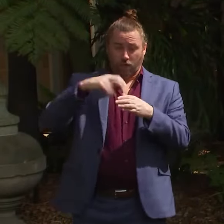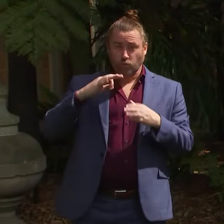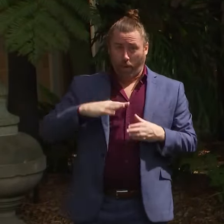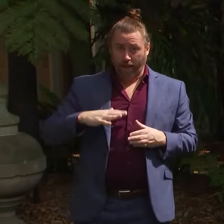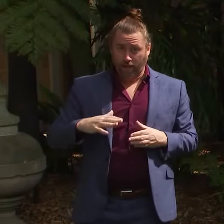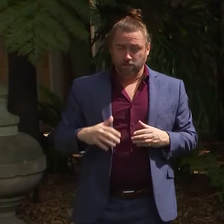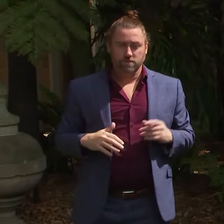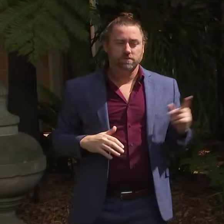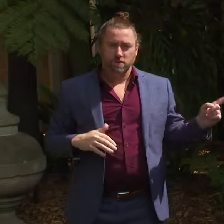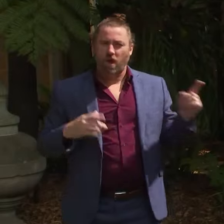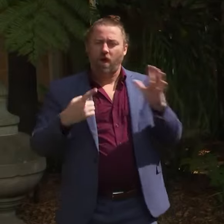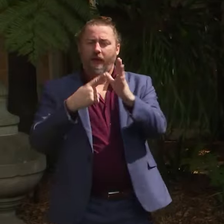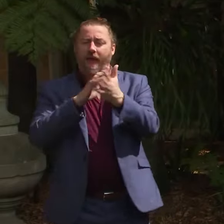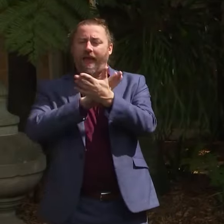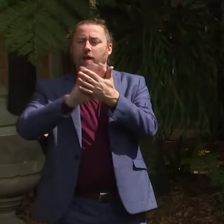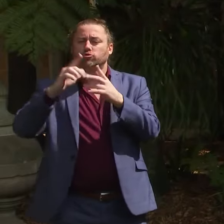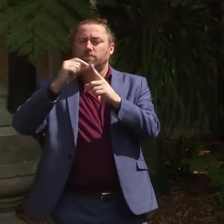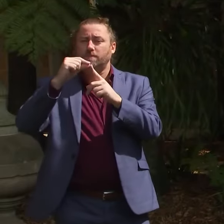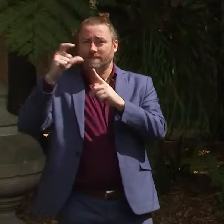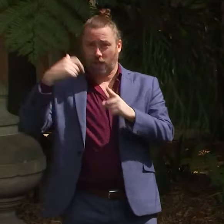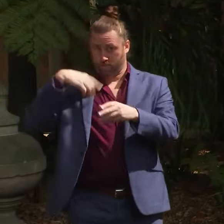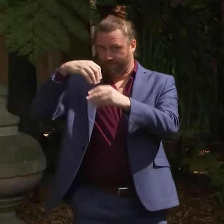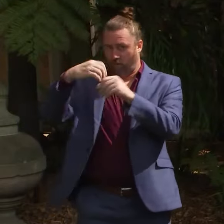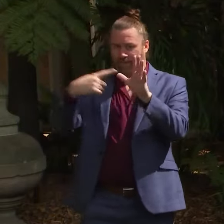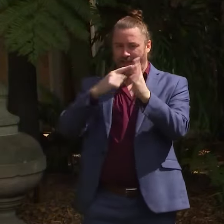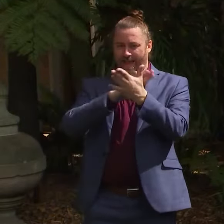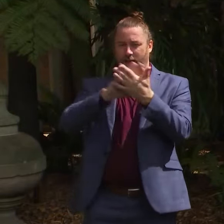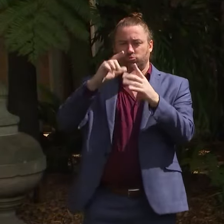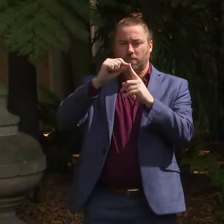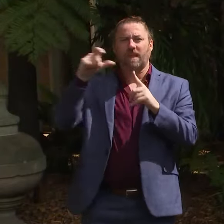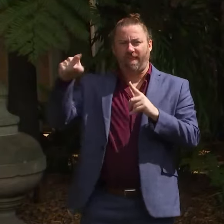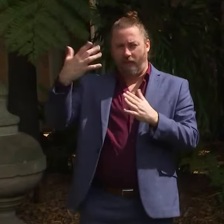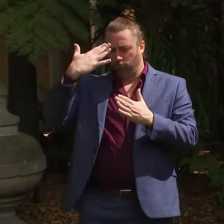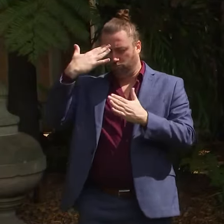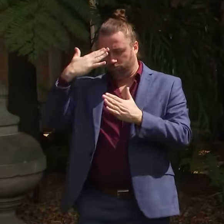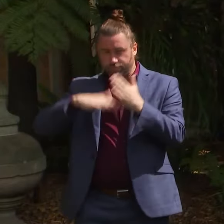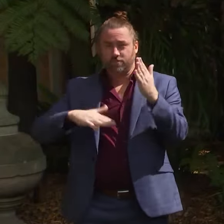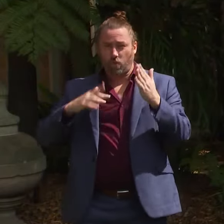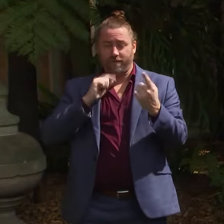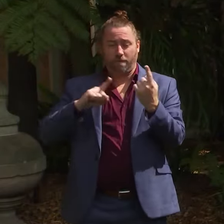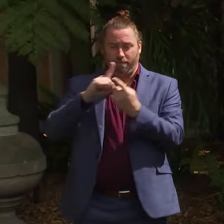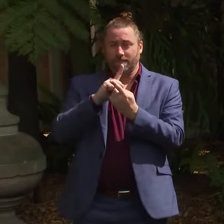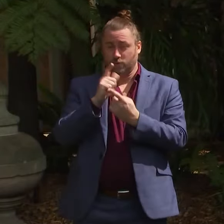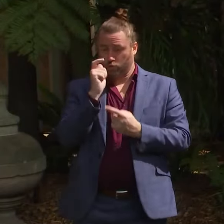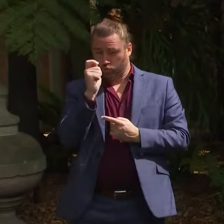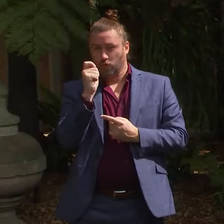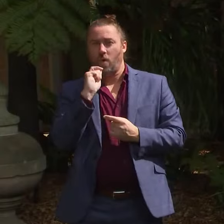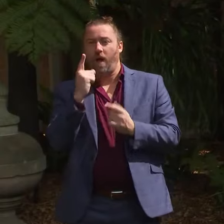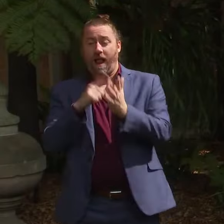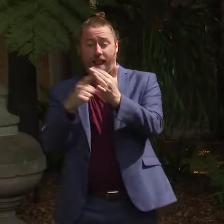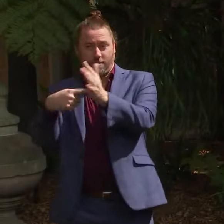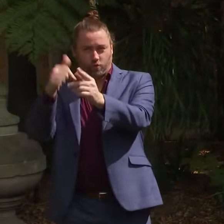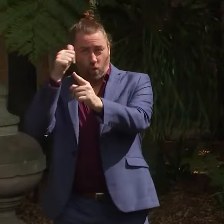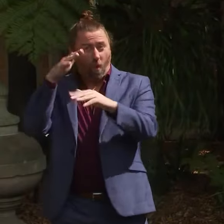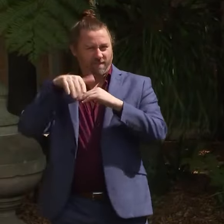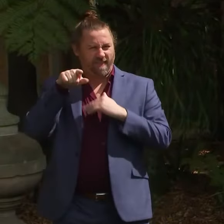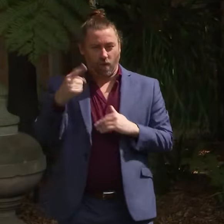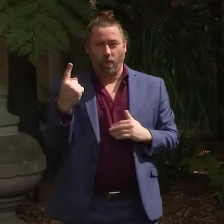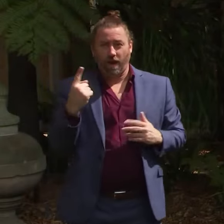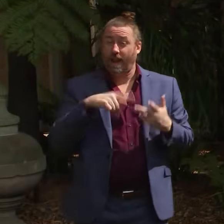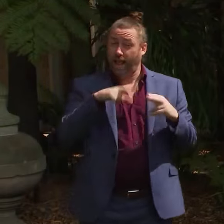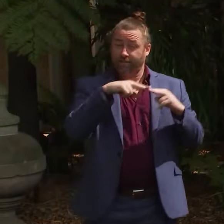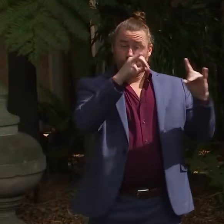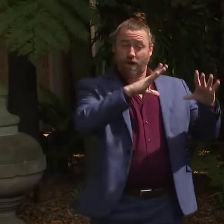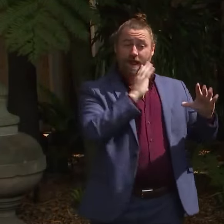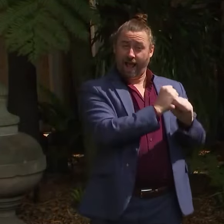AHPPC, of which I'm a member, will be giving advice. So, uh, we will be meeting and giving advice on, on that matter, if, if, if that is requested